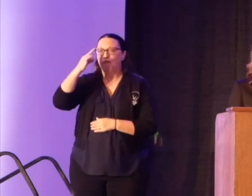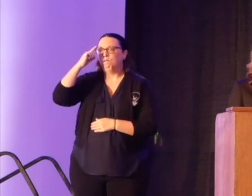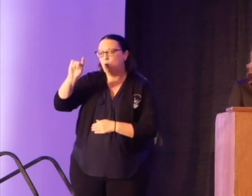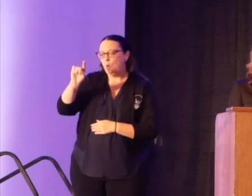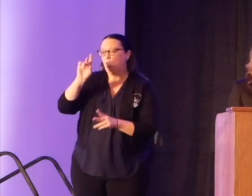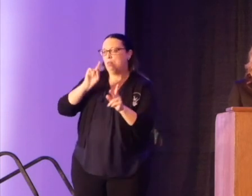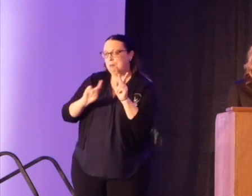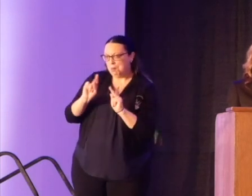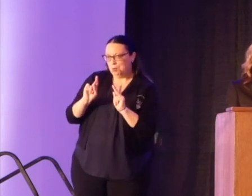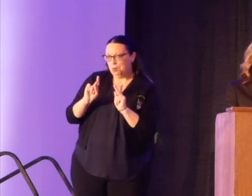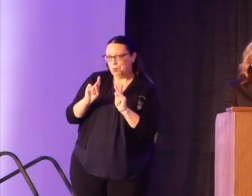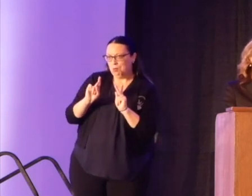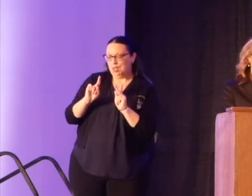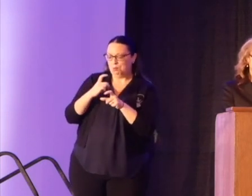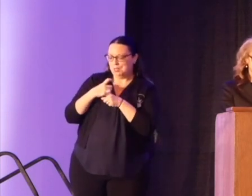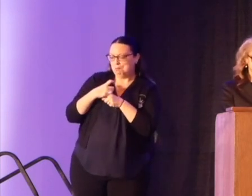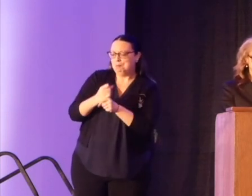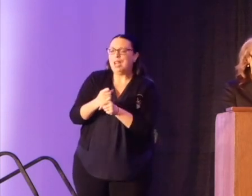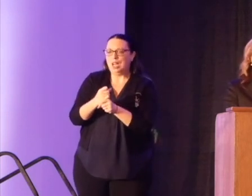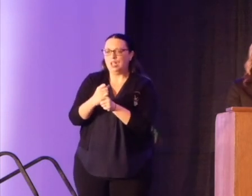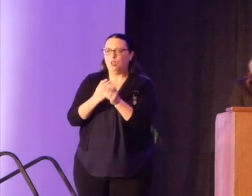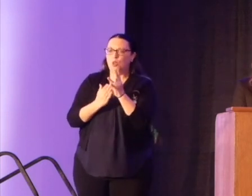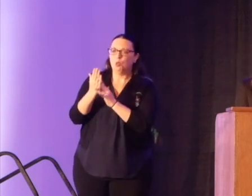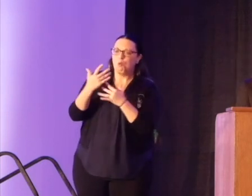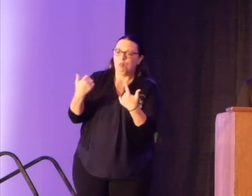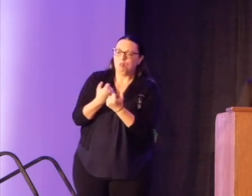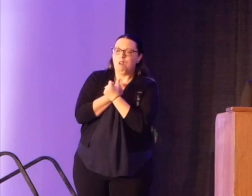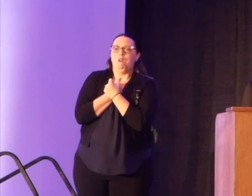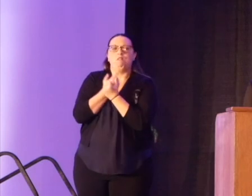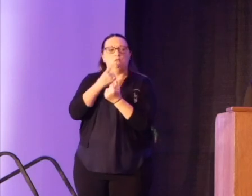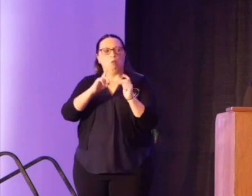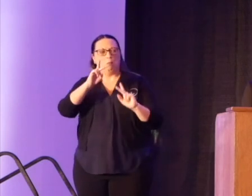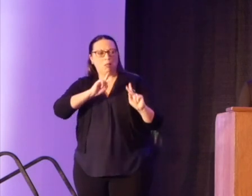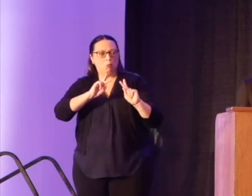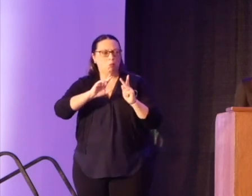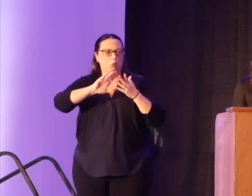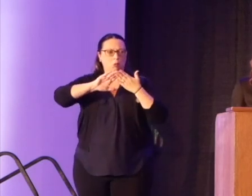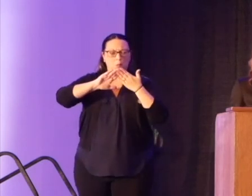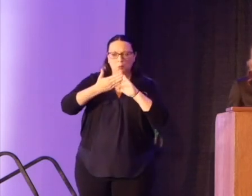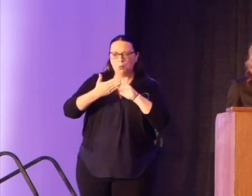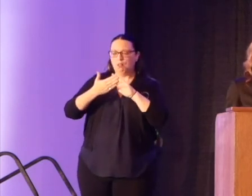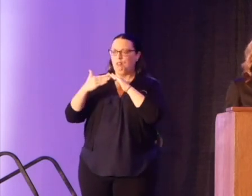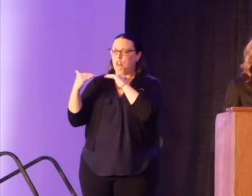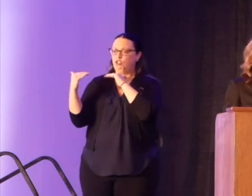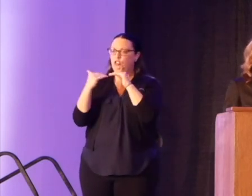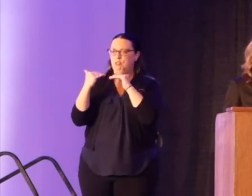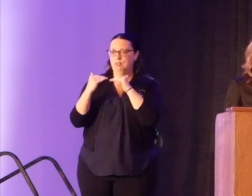people, and it was forged in a radical love for a people, a community, a justice.